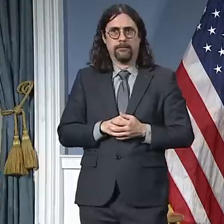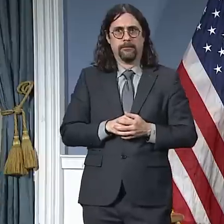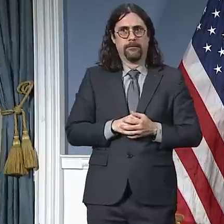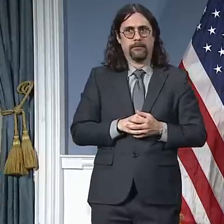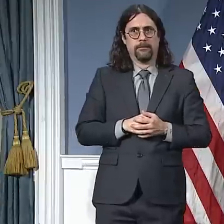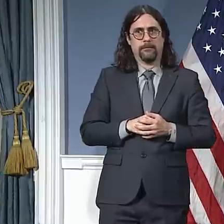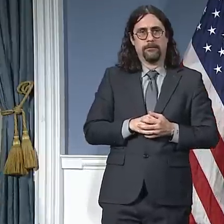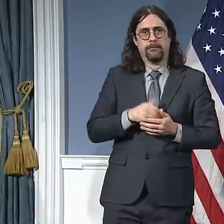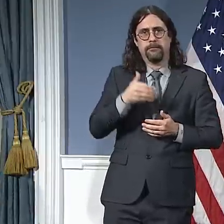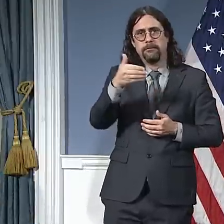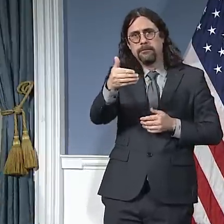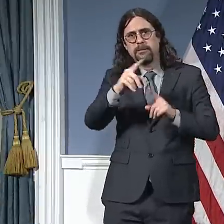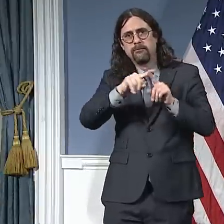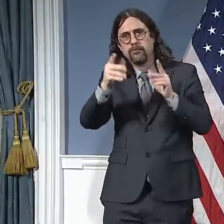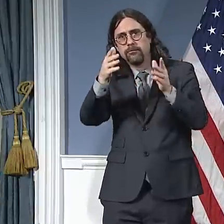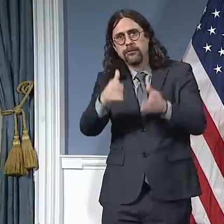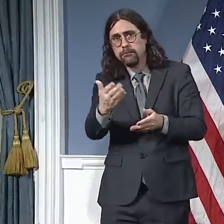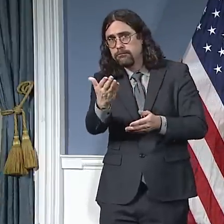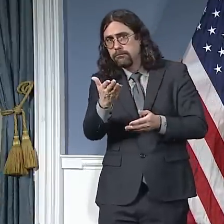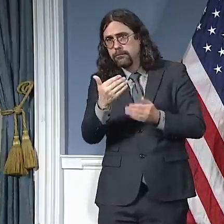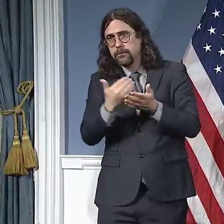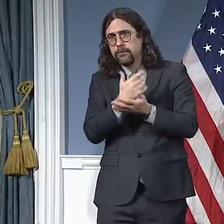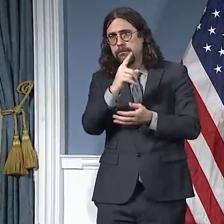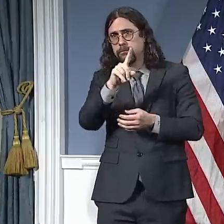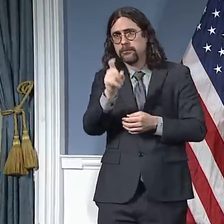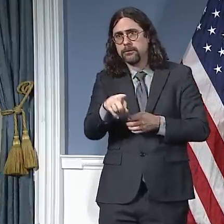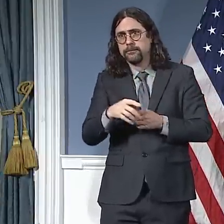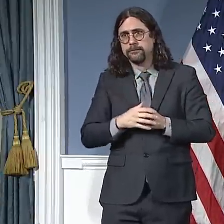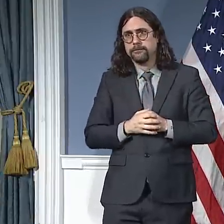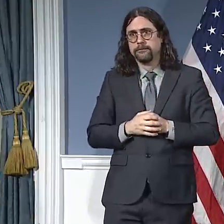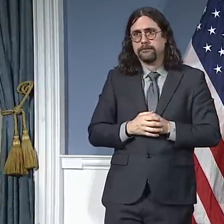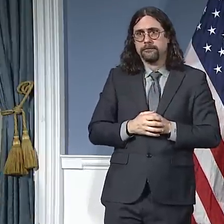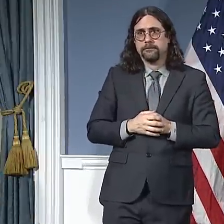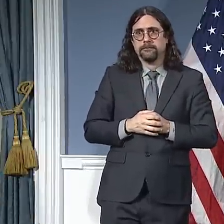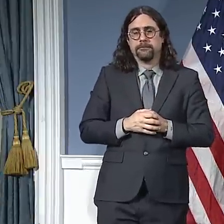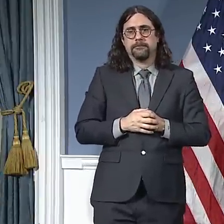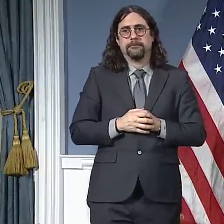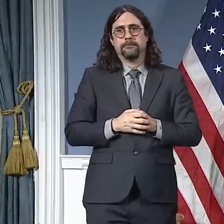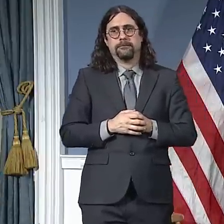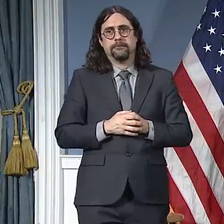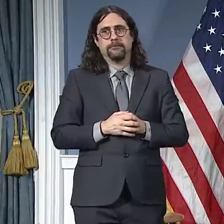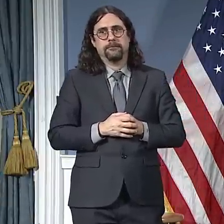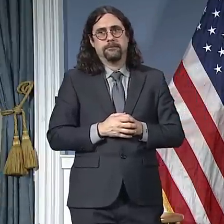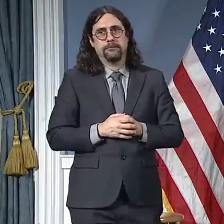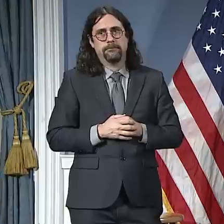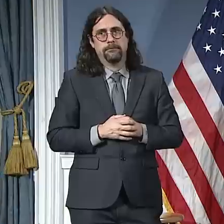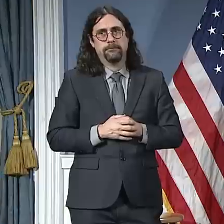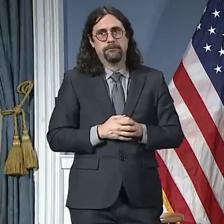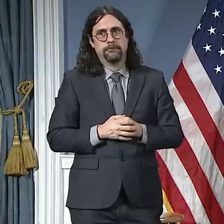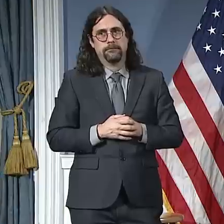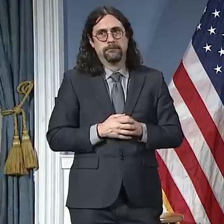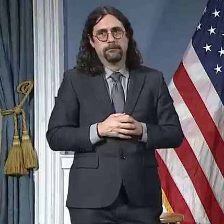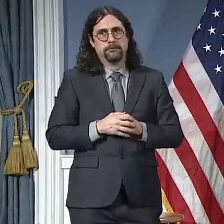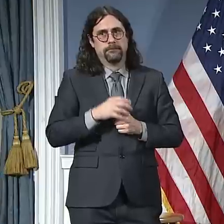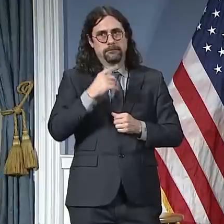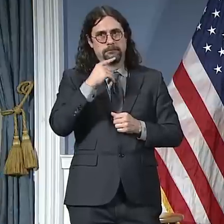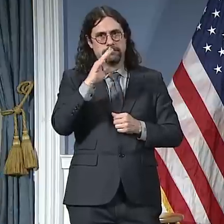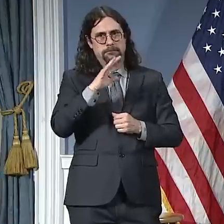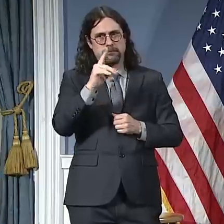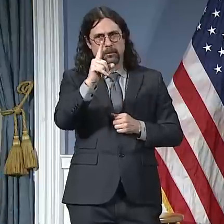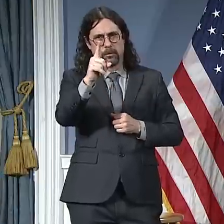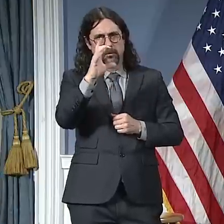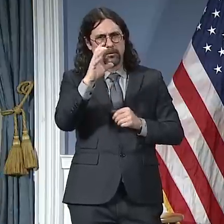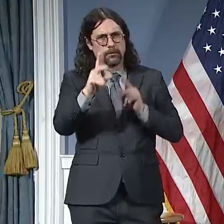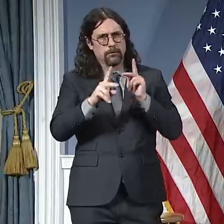100 people that are awaiting trial, what exactly is the process with those people?